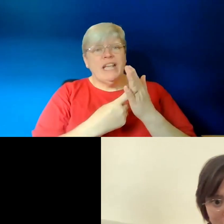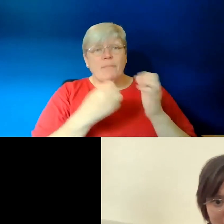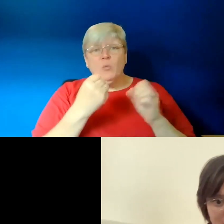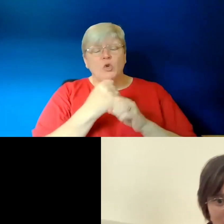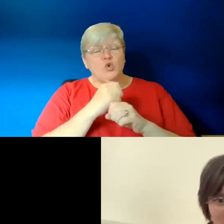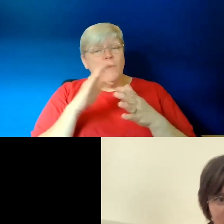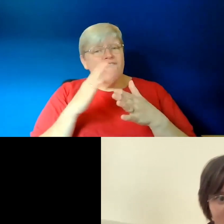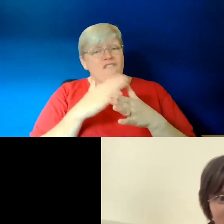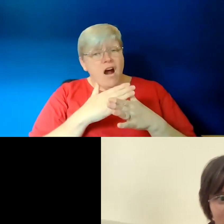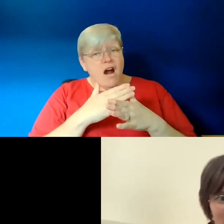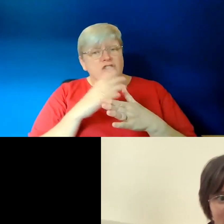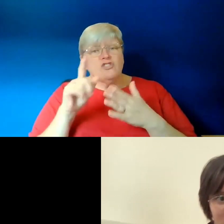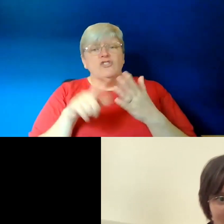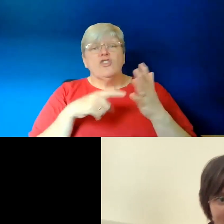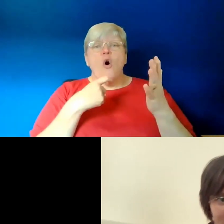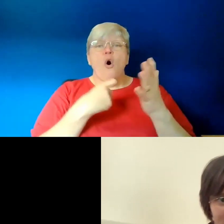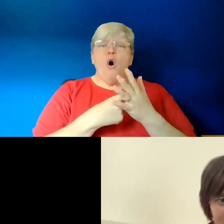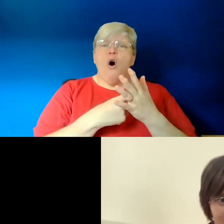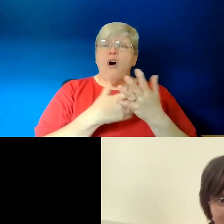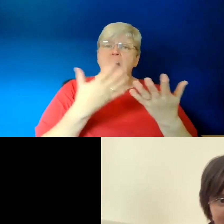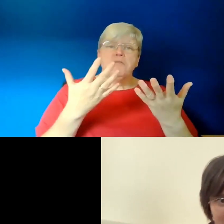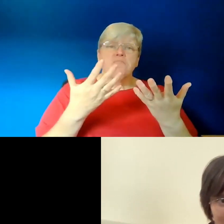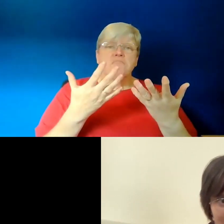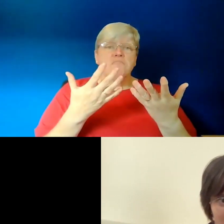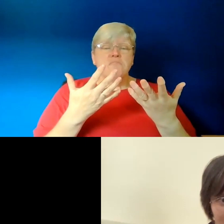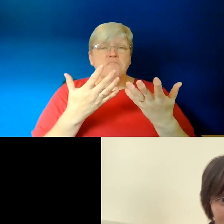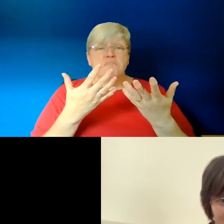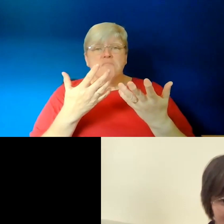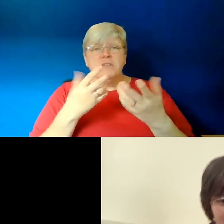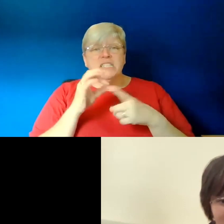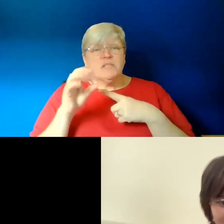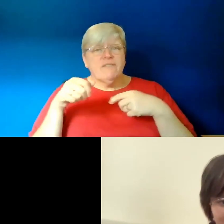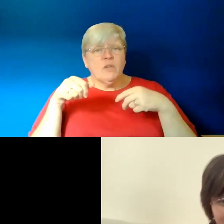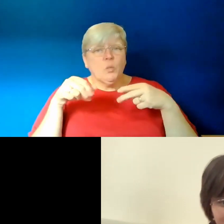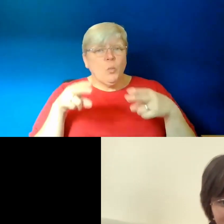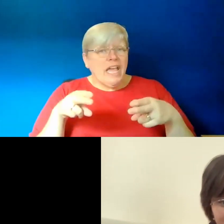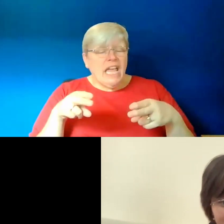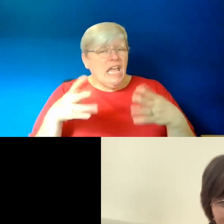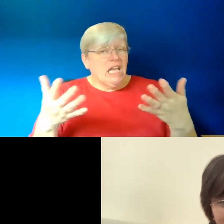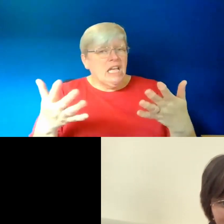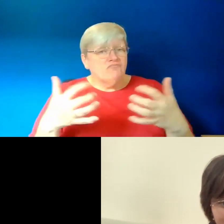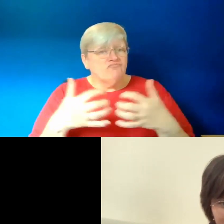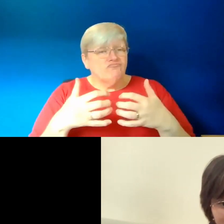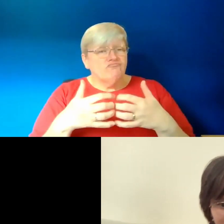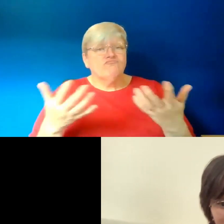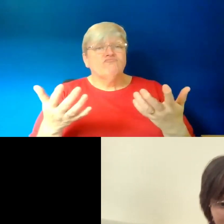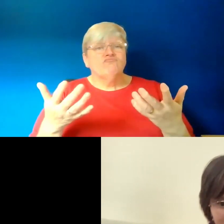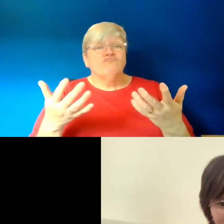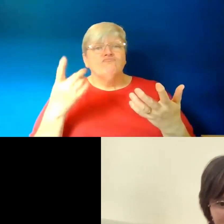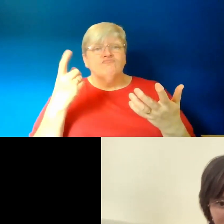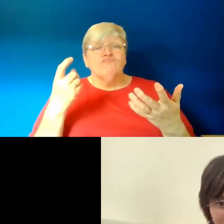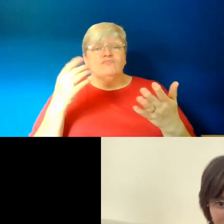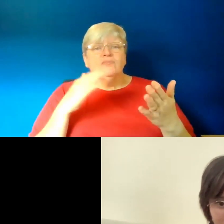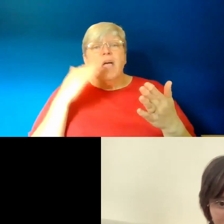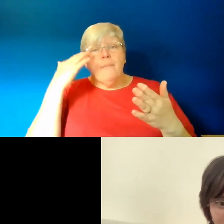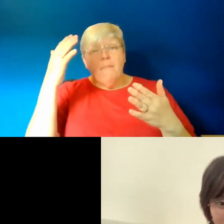or stretch our mind in a specific way that others might not? I think probably the myths